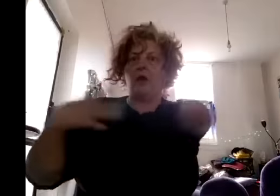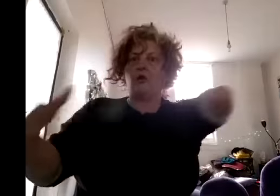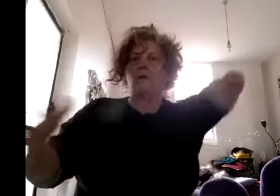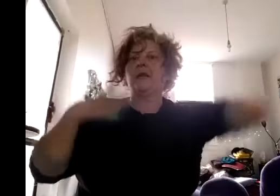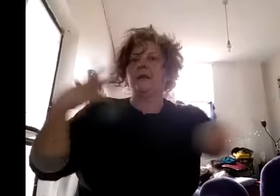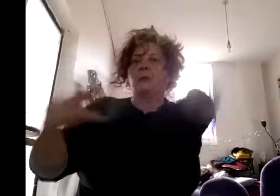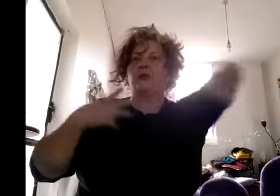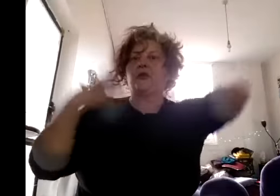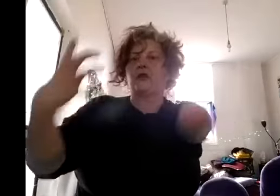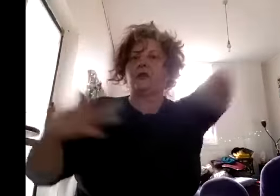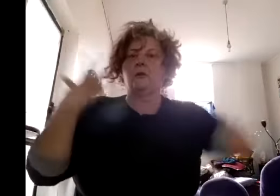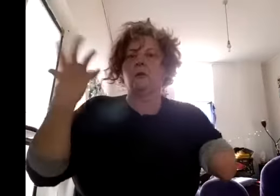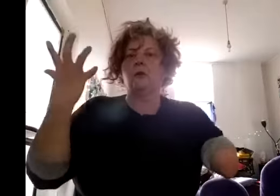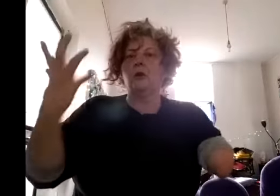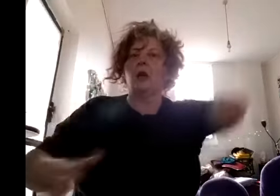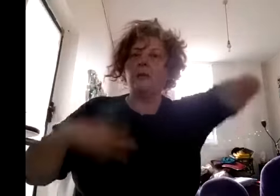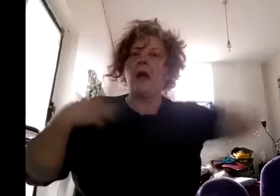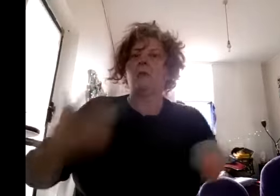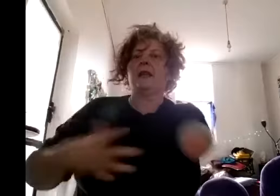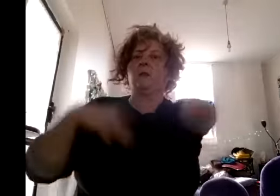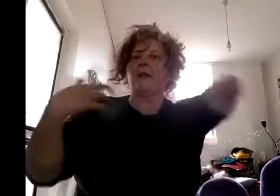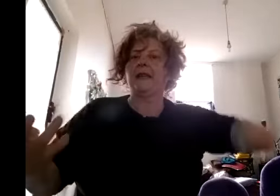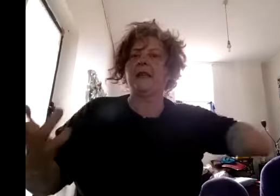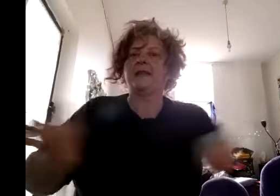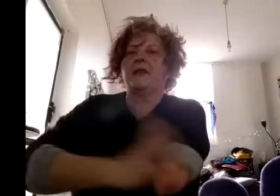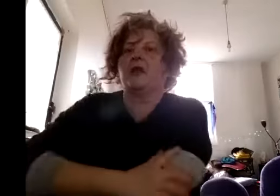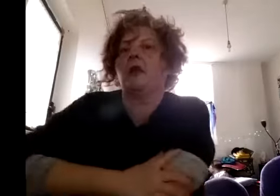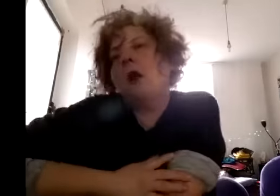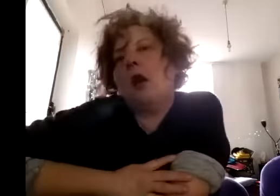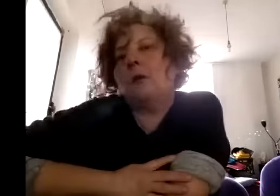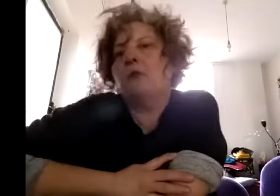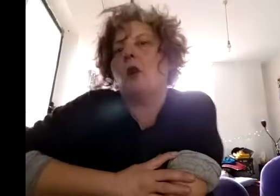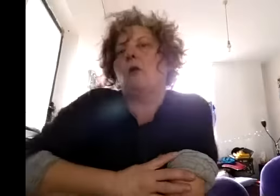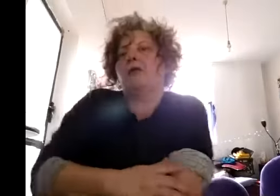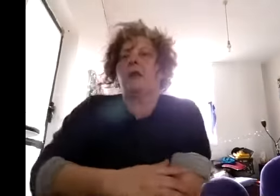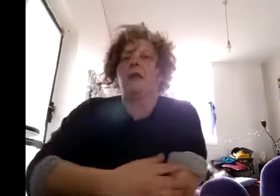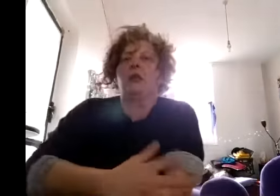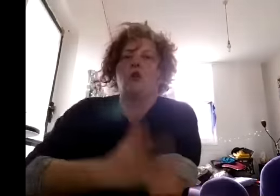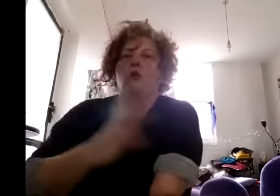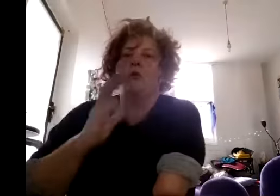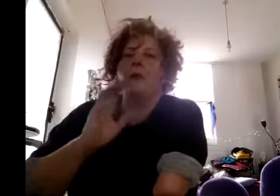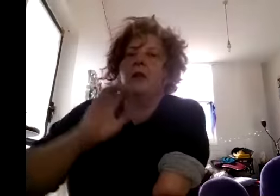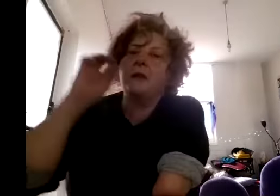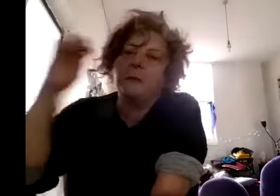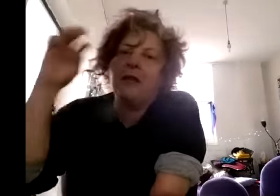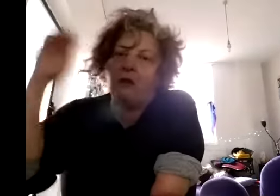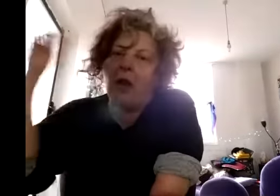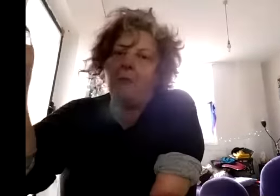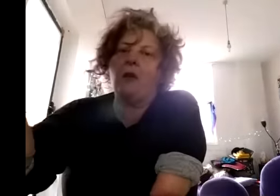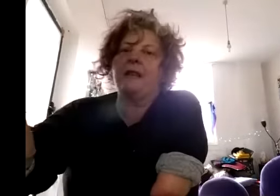confidence and projection level you know in public and with other kids and so I was enrolled in the local sort of speech and drama classes